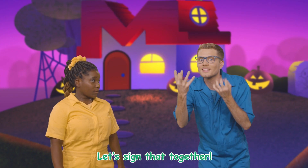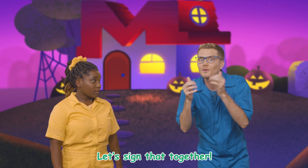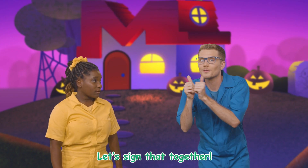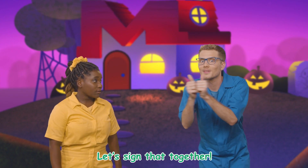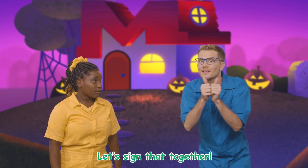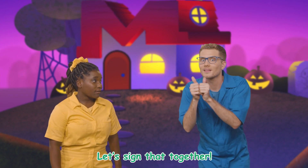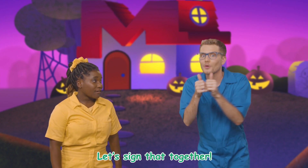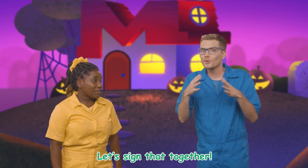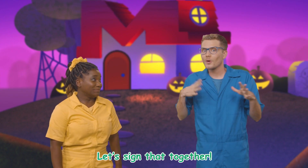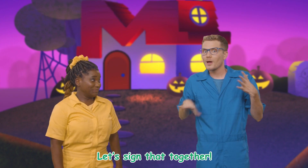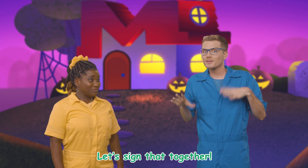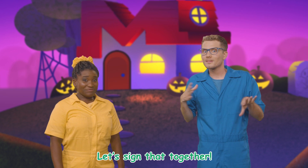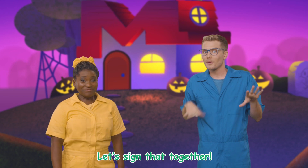Let's sign that together!